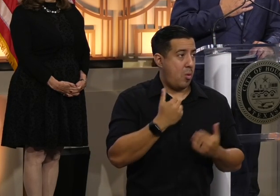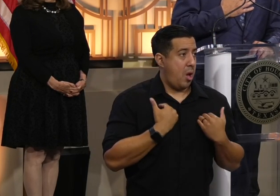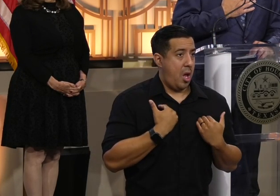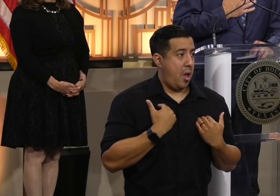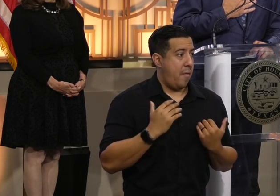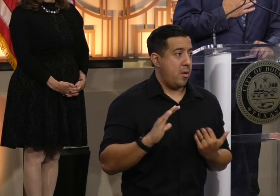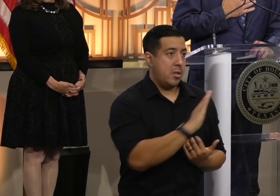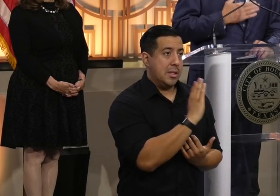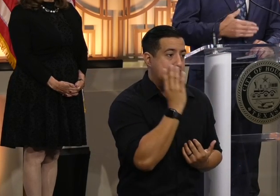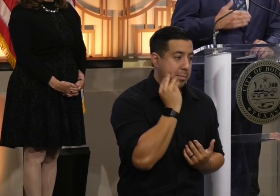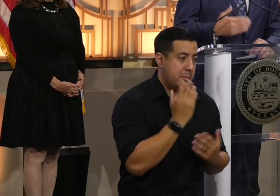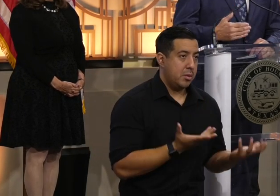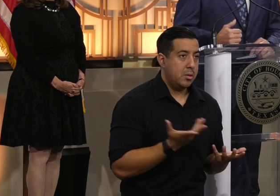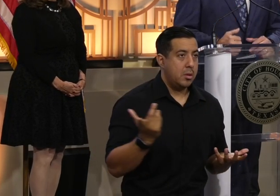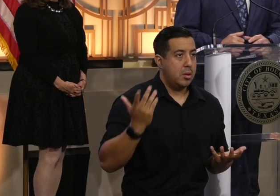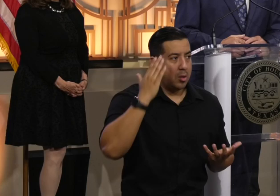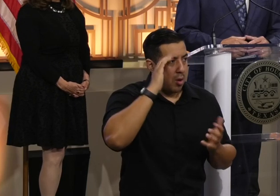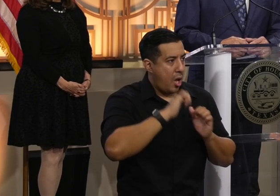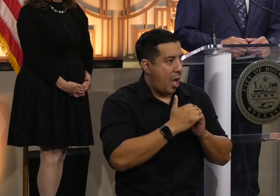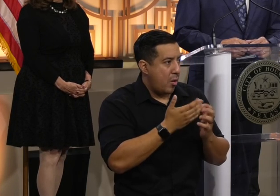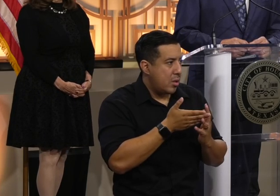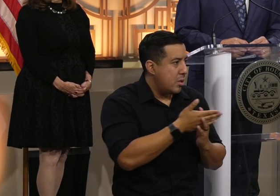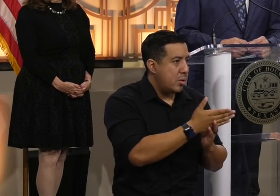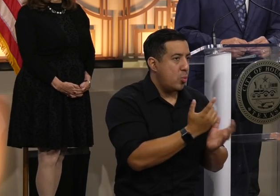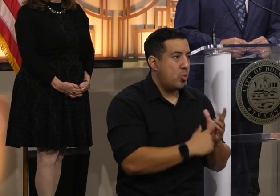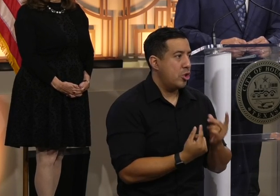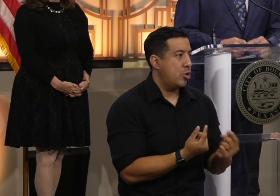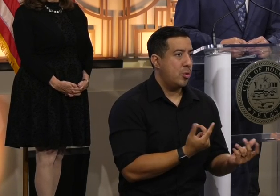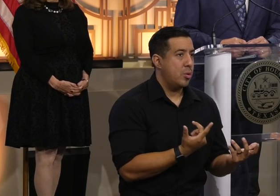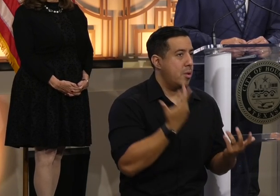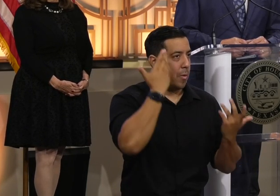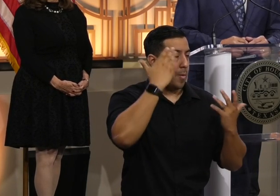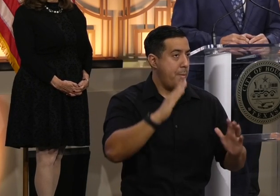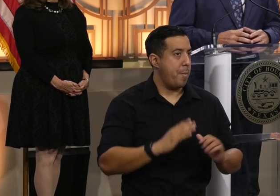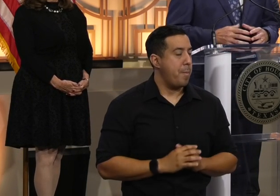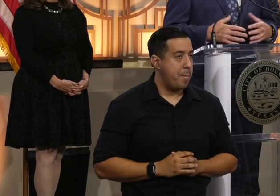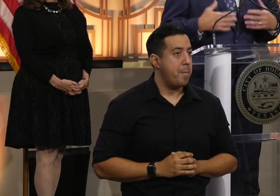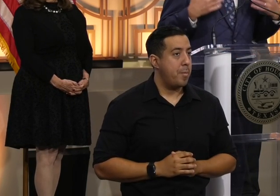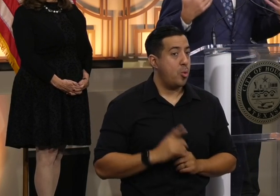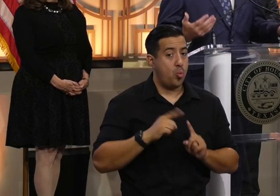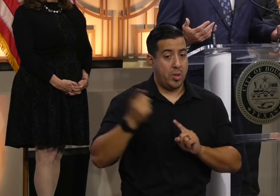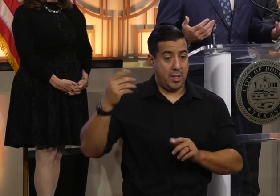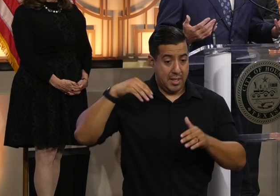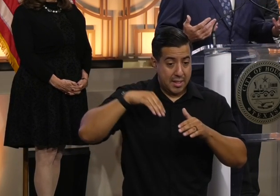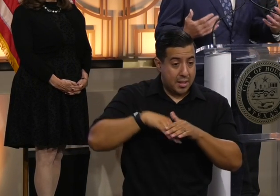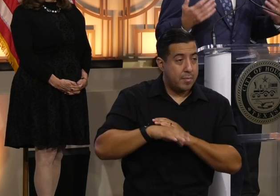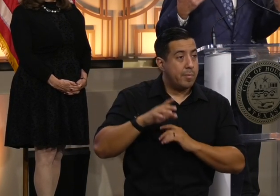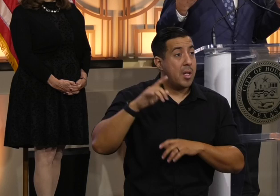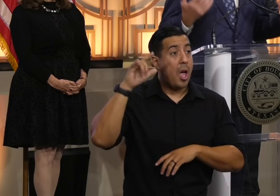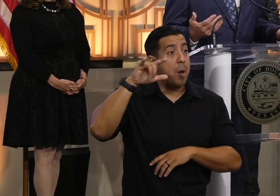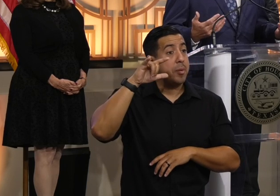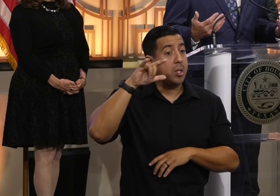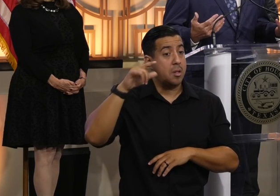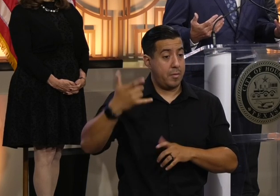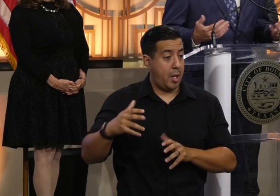experience and capabilities are going to need to navigate many of those same things. And so as they walk out of the airplane